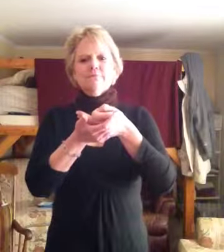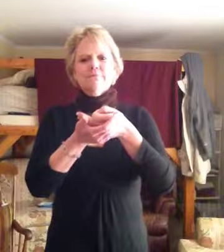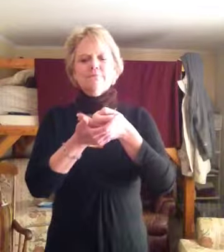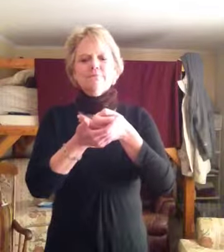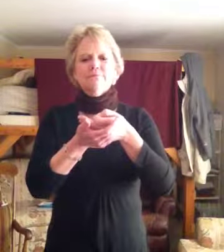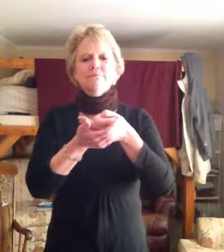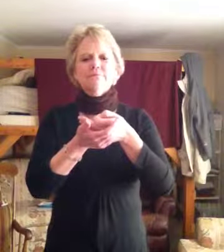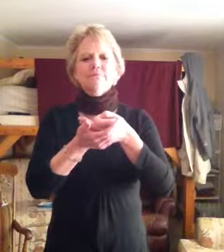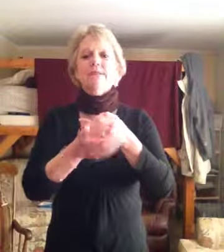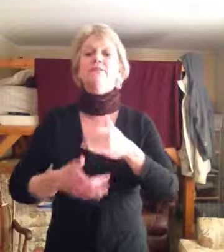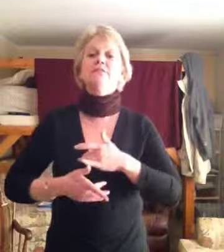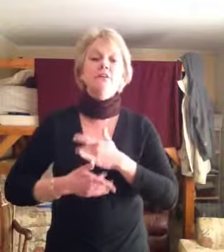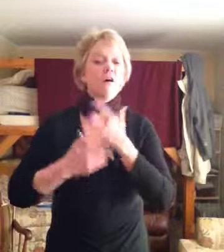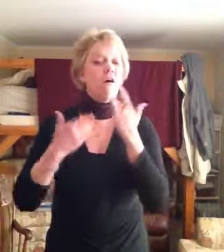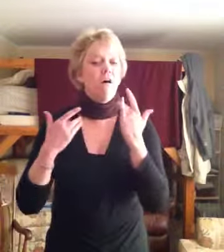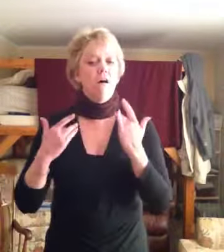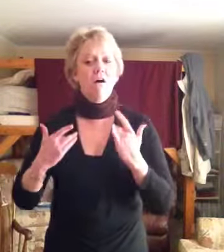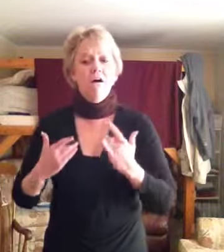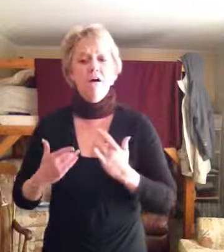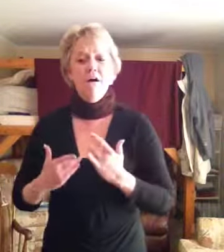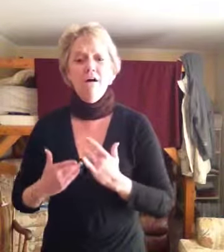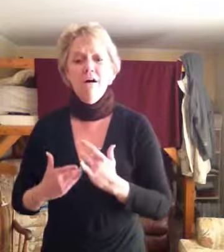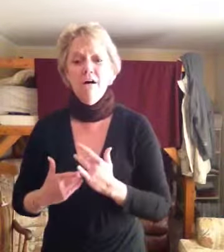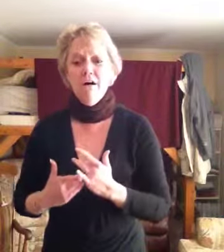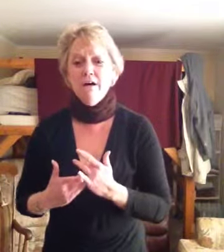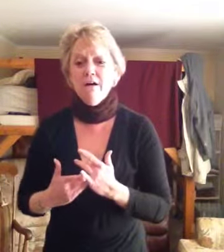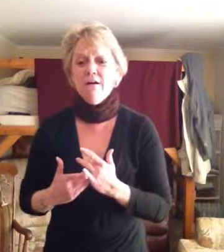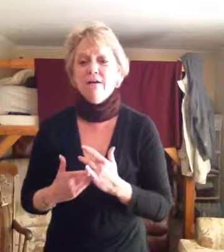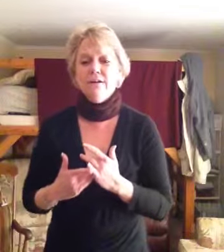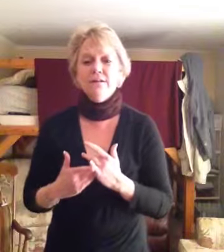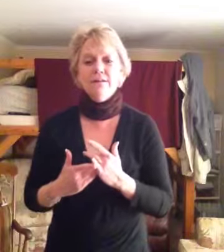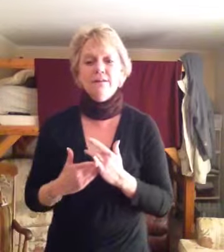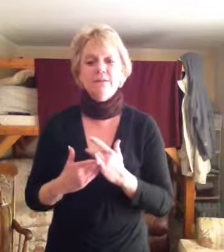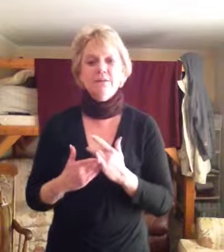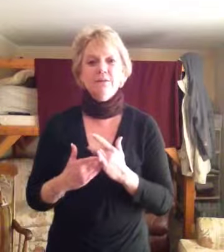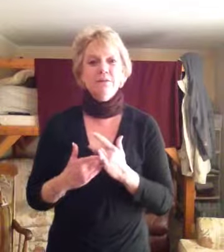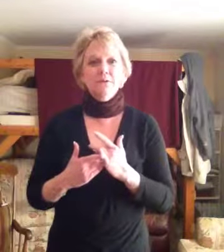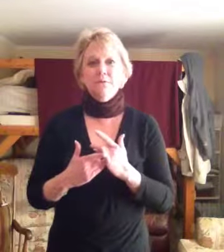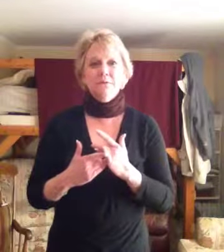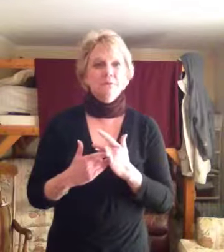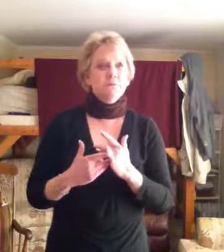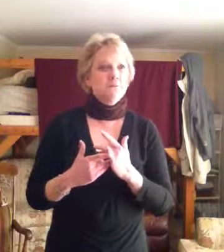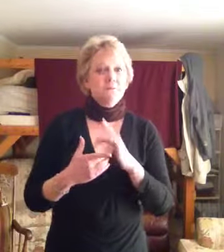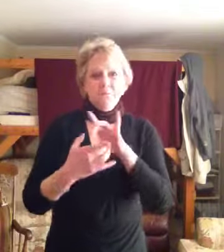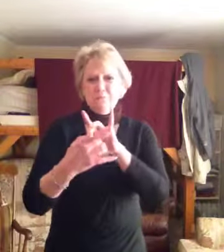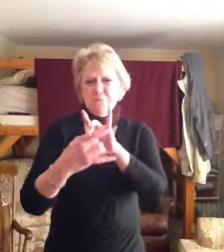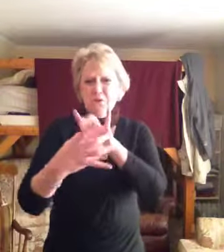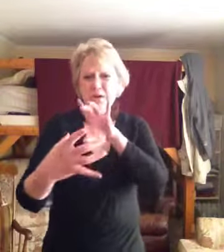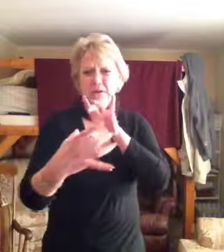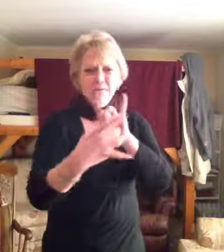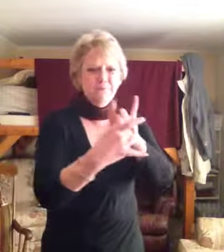It's the heart afraid of breaking